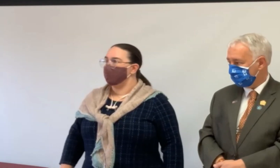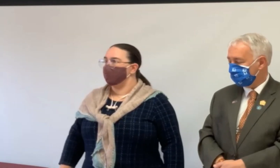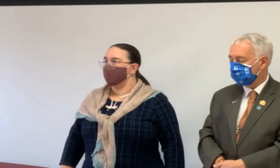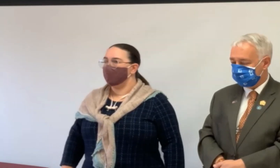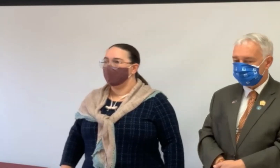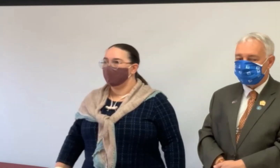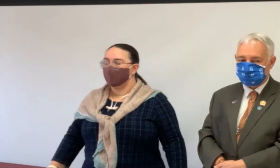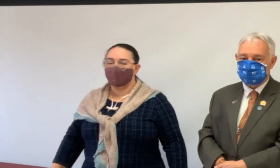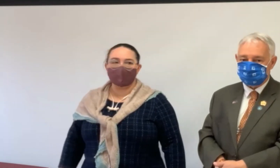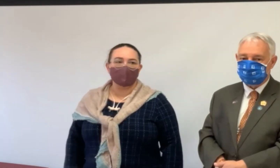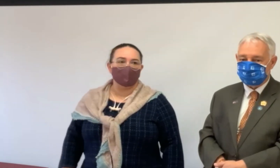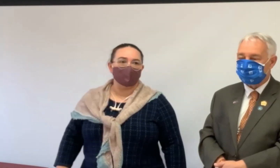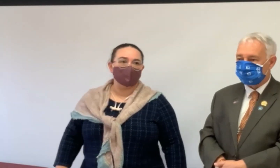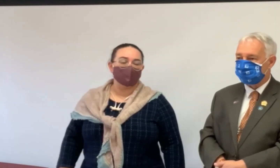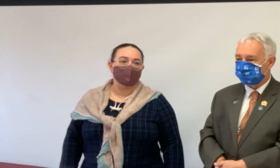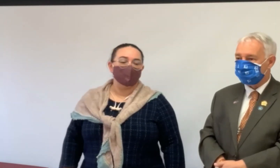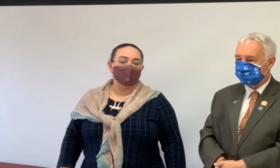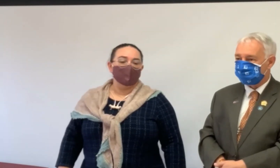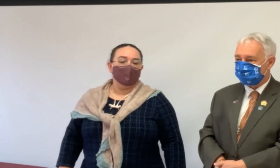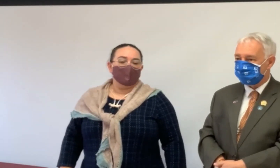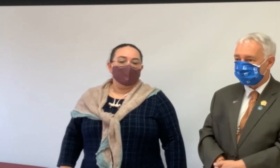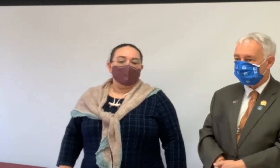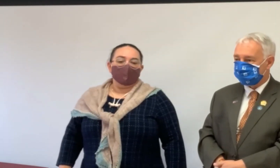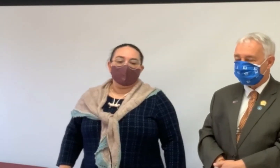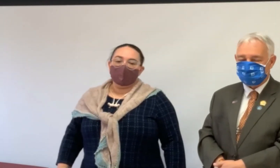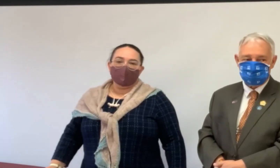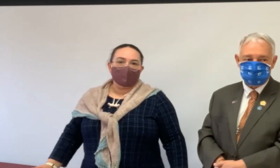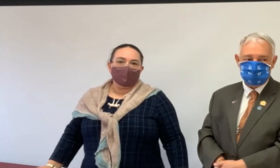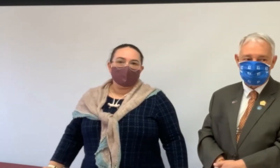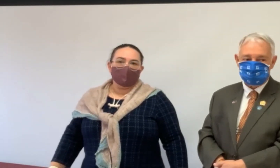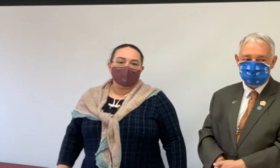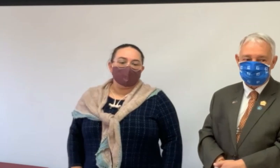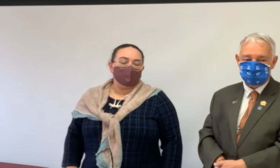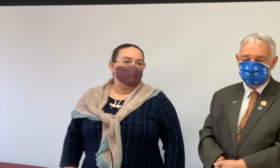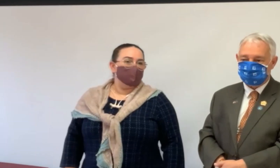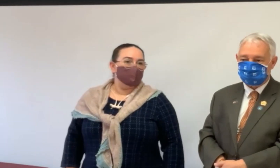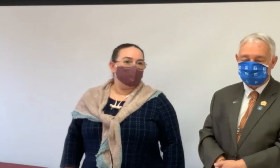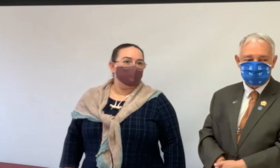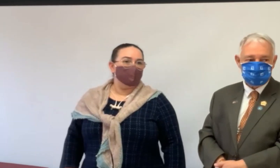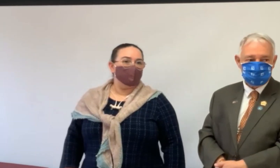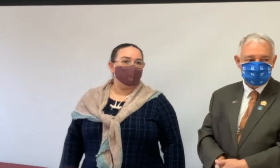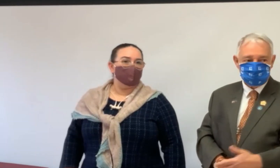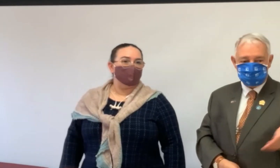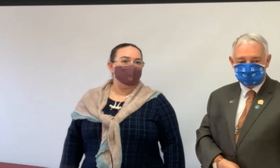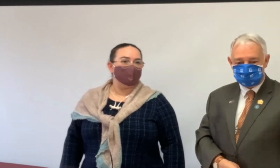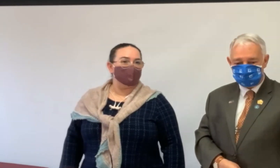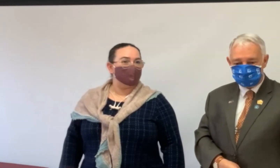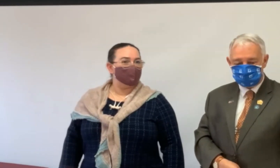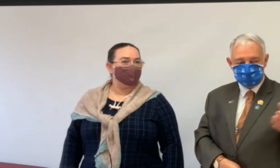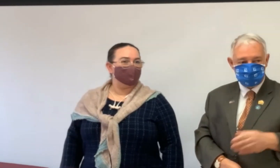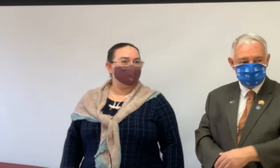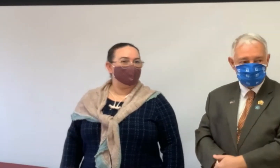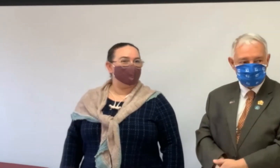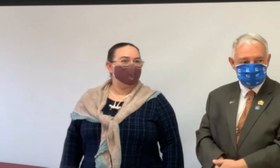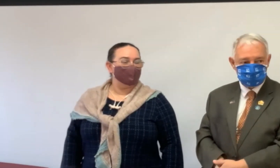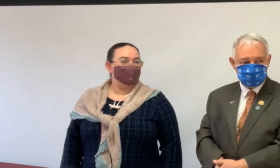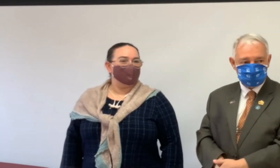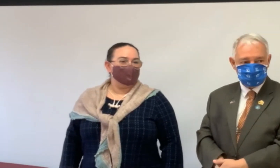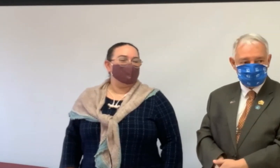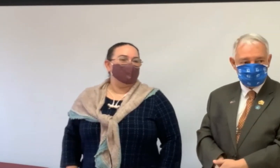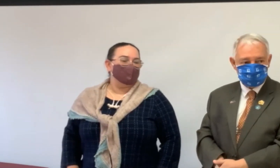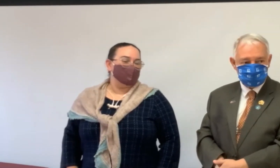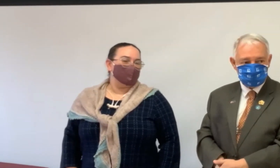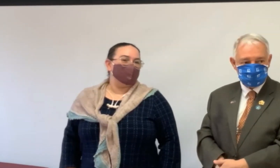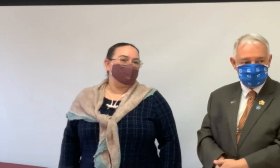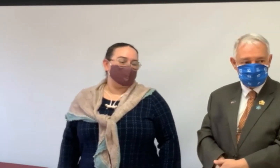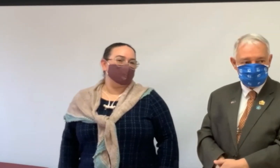education. And we hope that anybody would call us for, for any real estate questions, even before you make decisions. If, um,